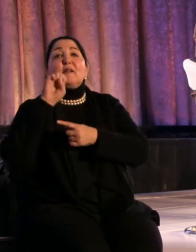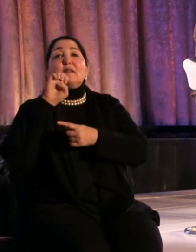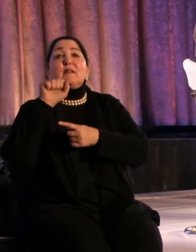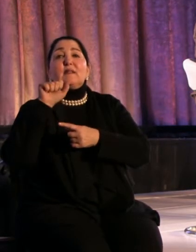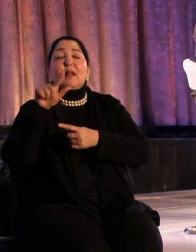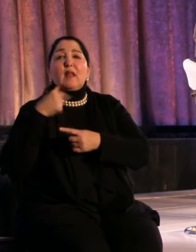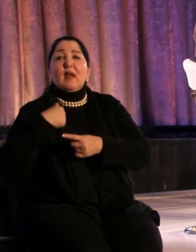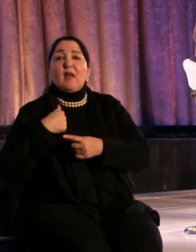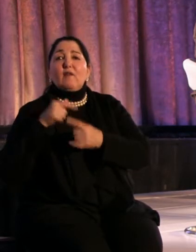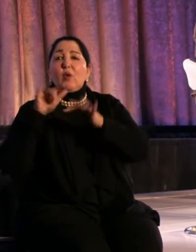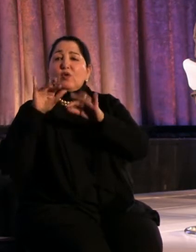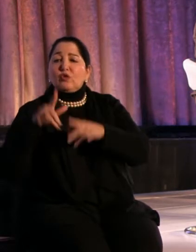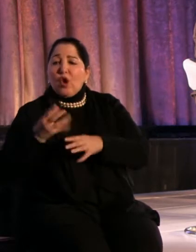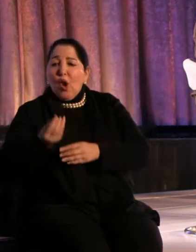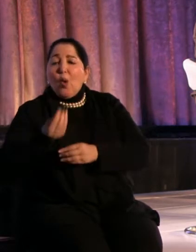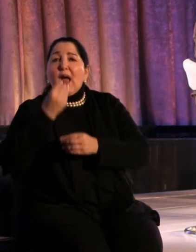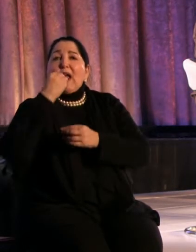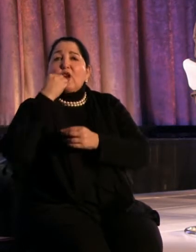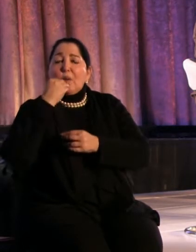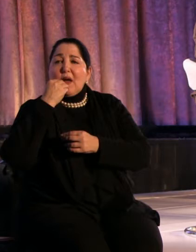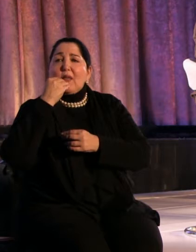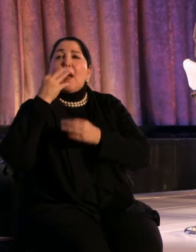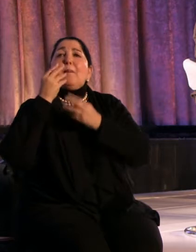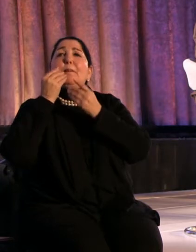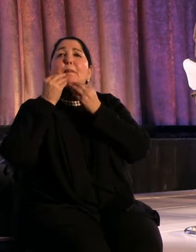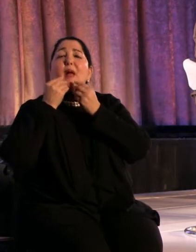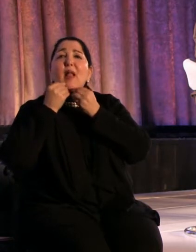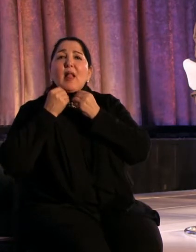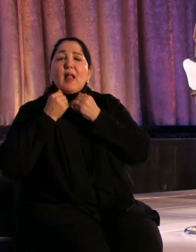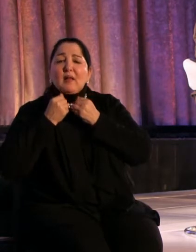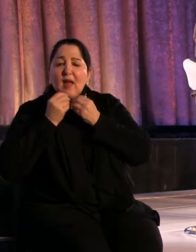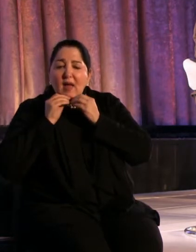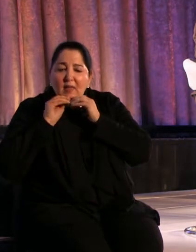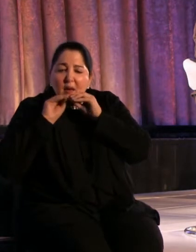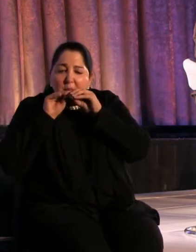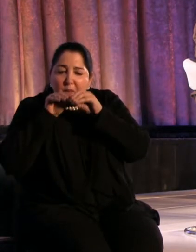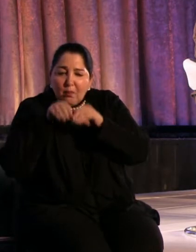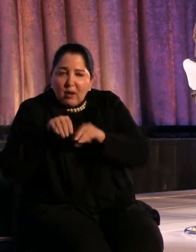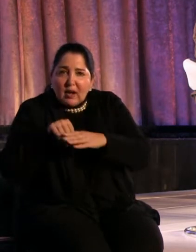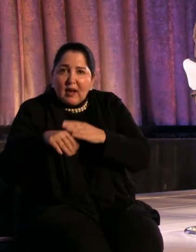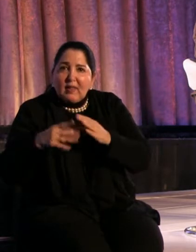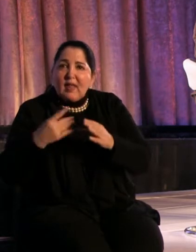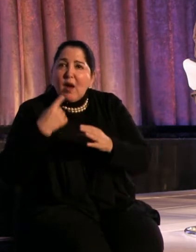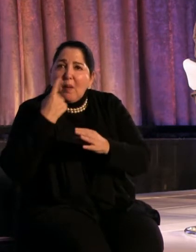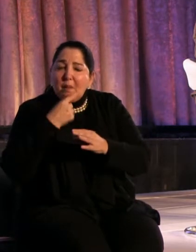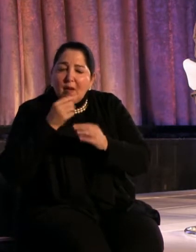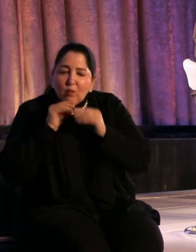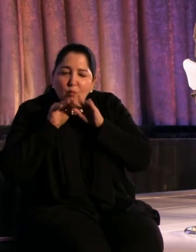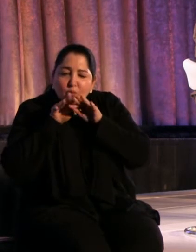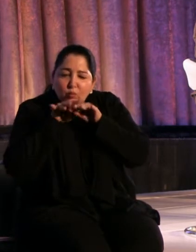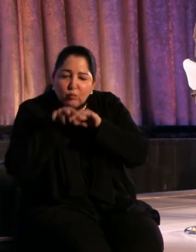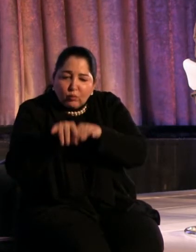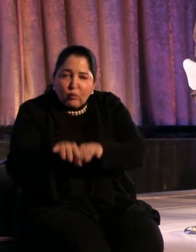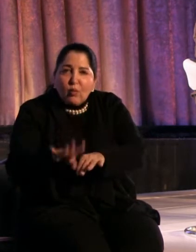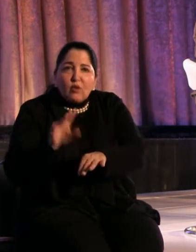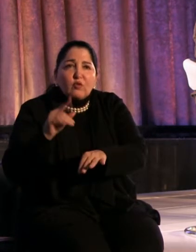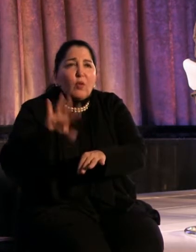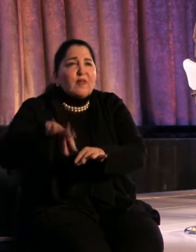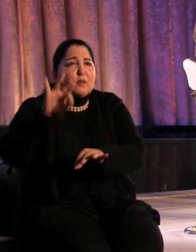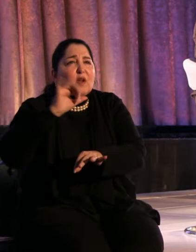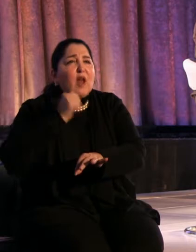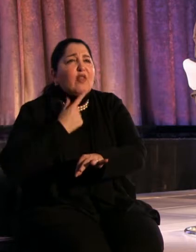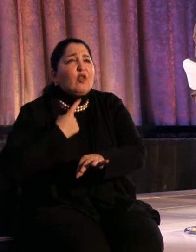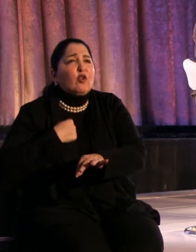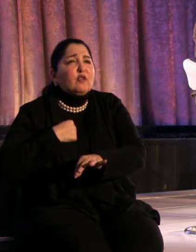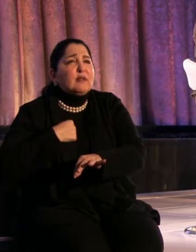in your mouth and pour it into their mouth so that their spirit isn't thirsty in the afterlife. Like, it